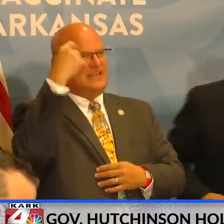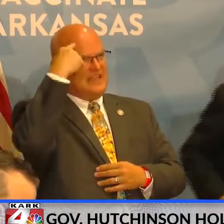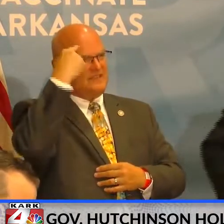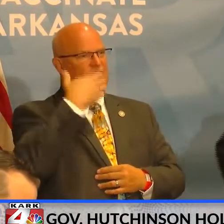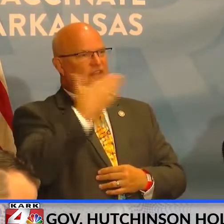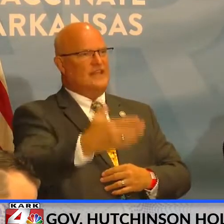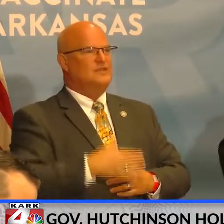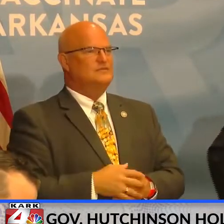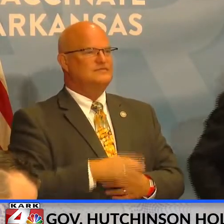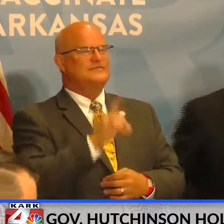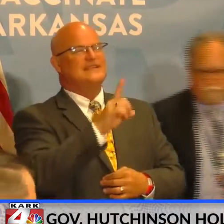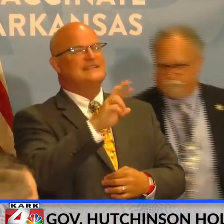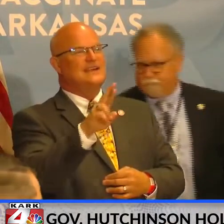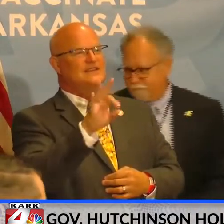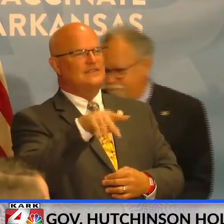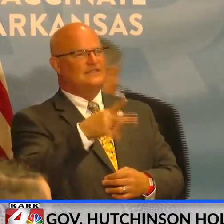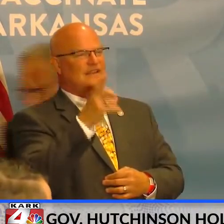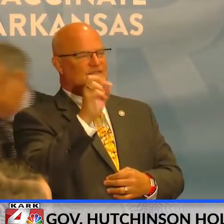Excuse me, to Dr. Pfeffer.